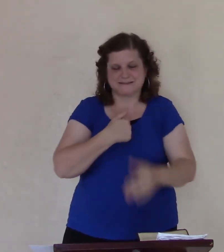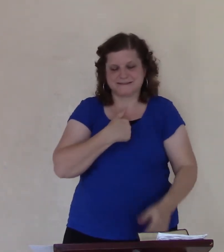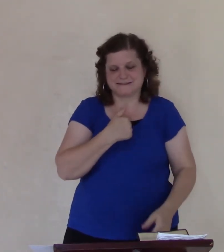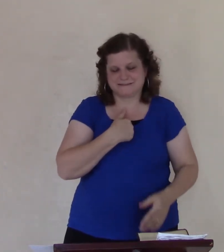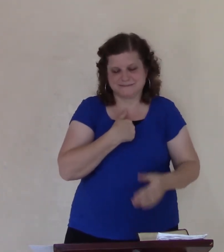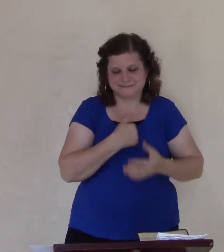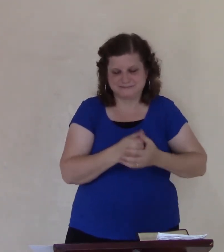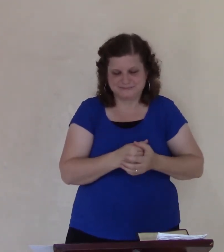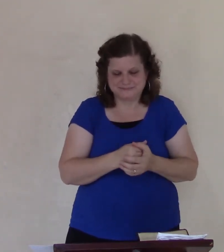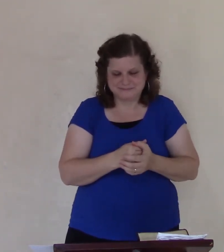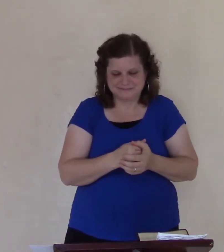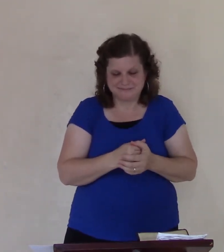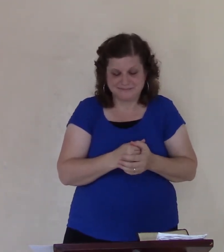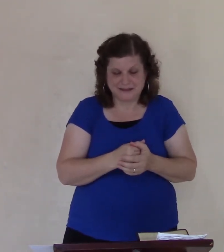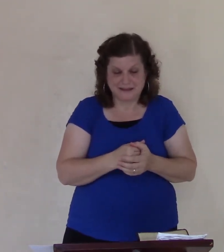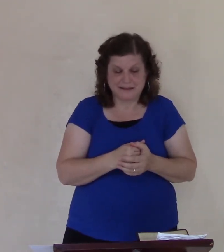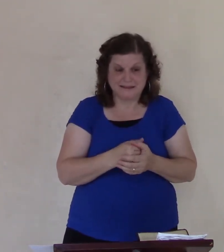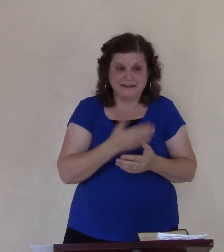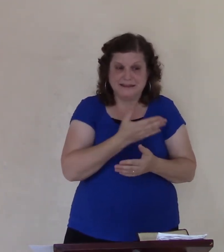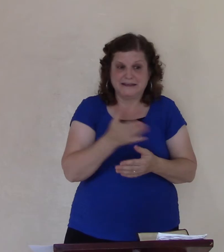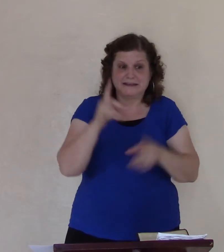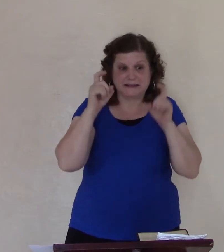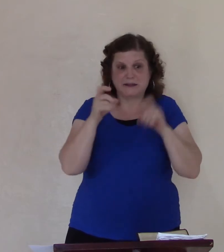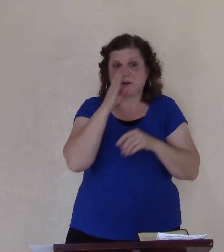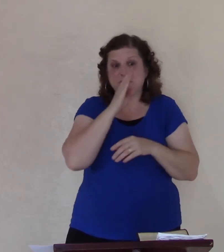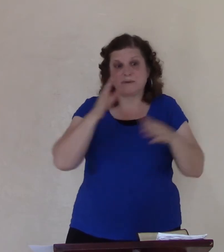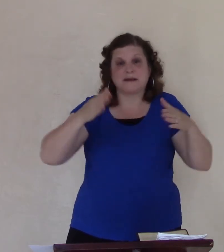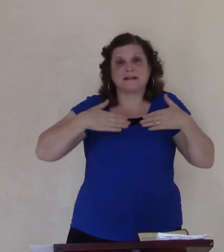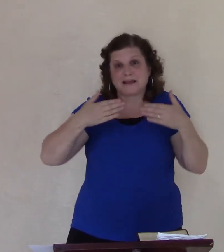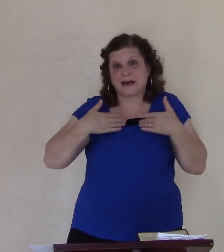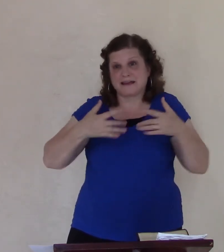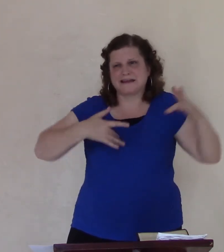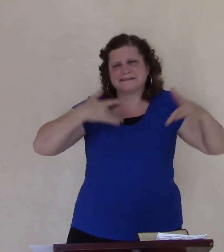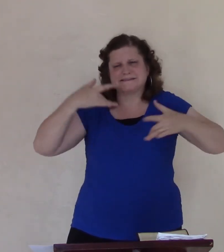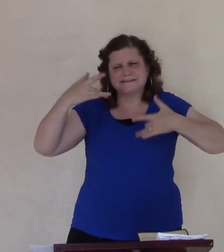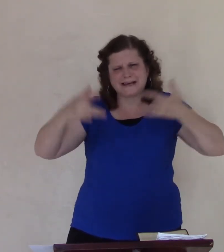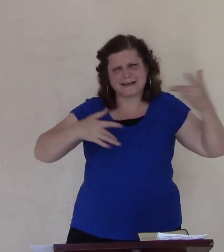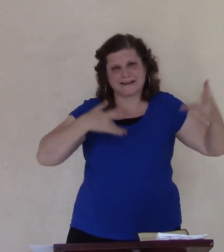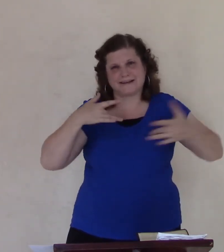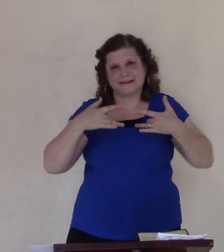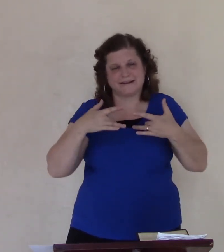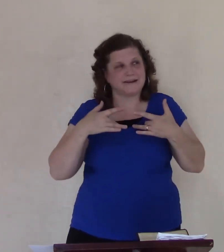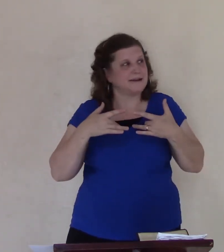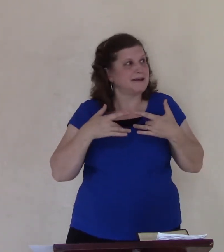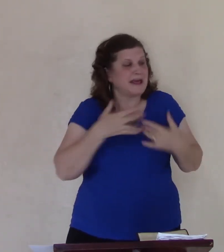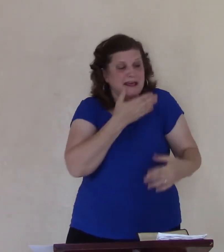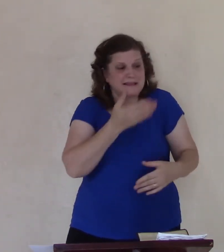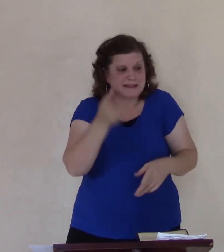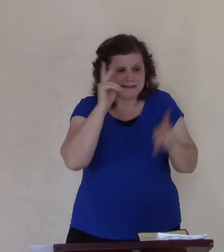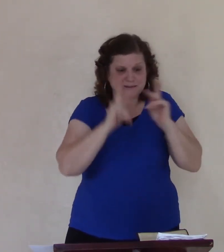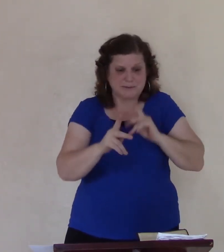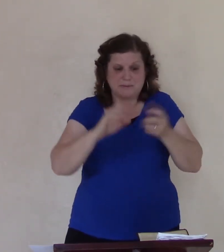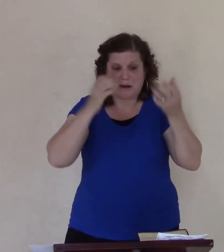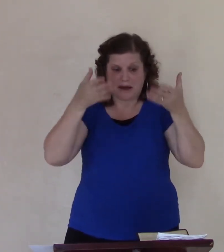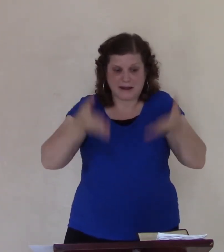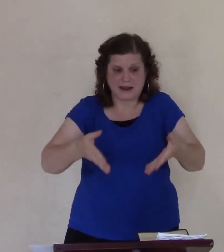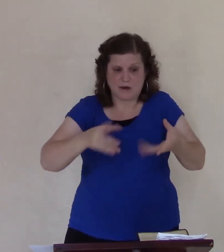He should have been glad. He should have been excited. And these people, now, have turned, to the living God.